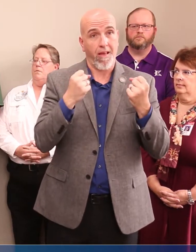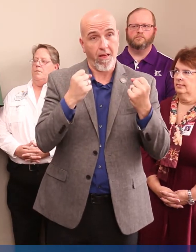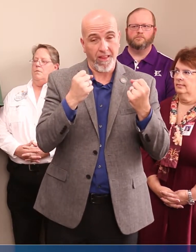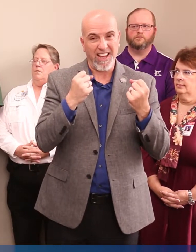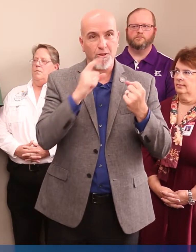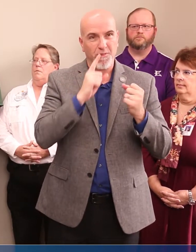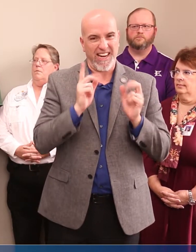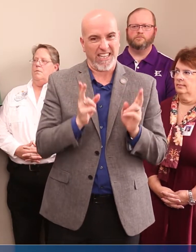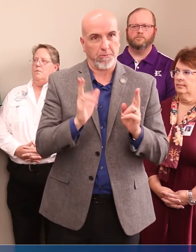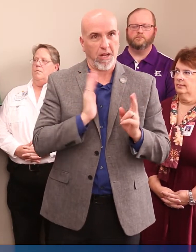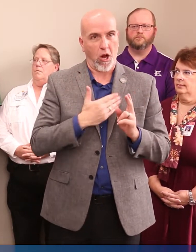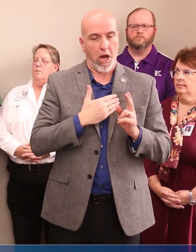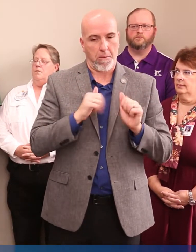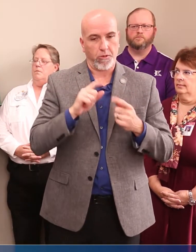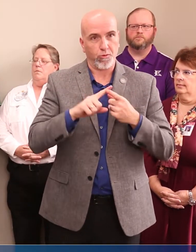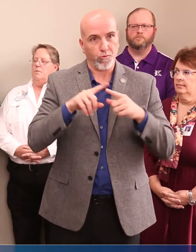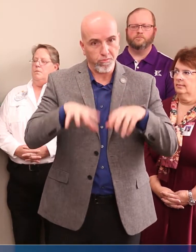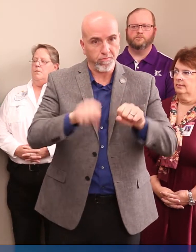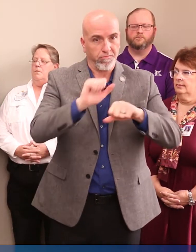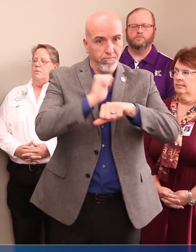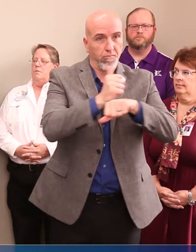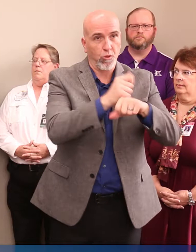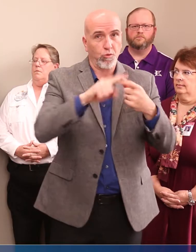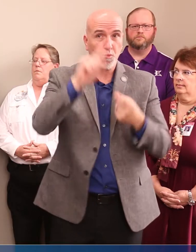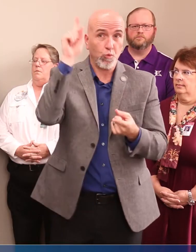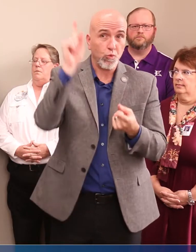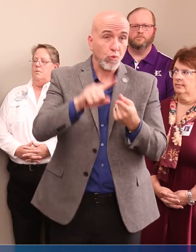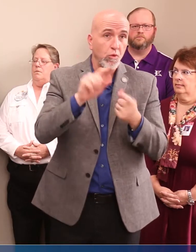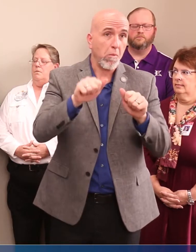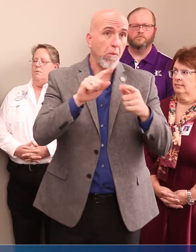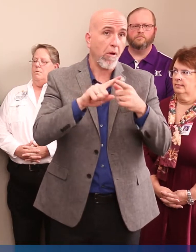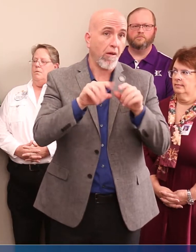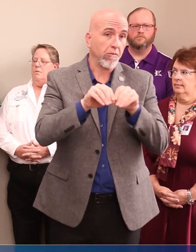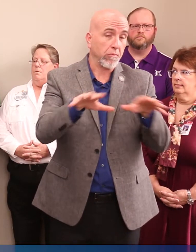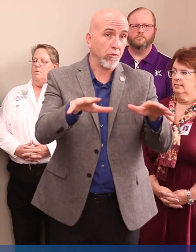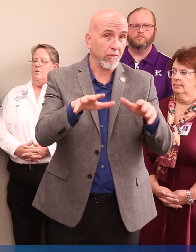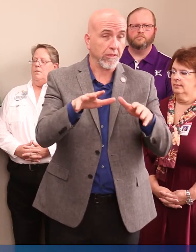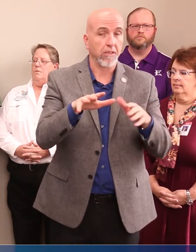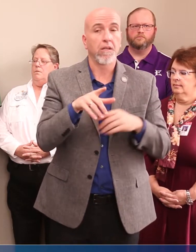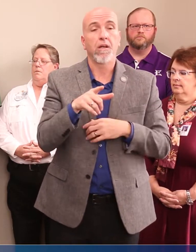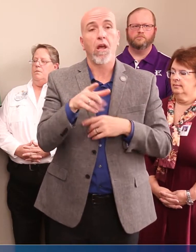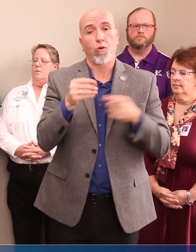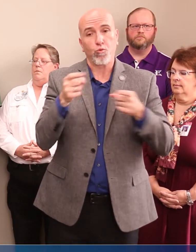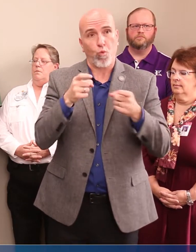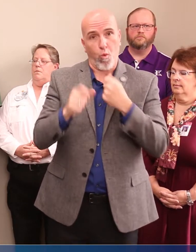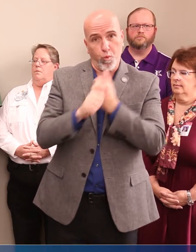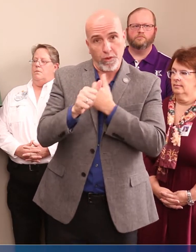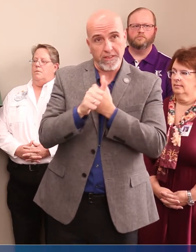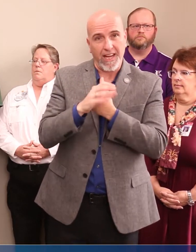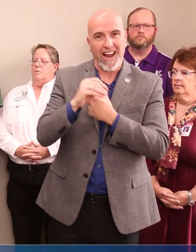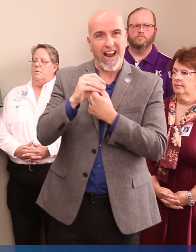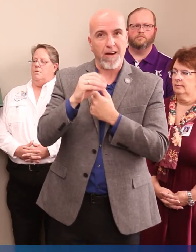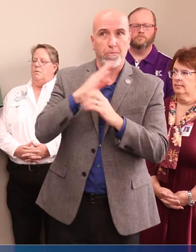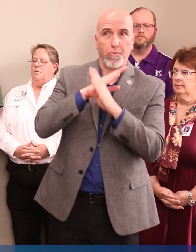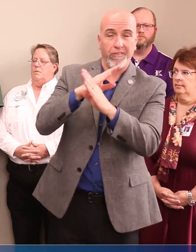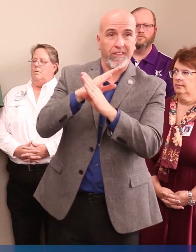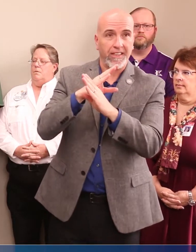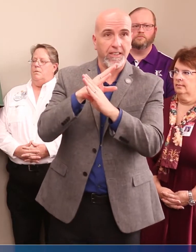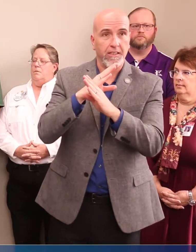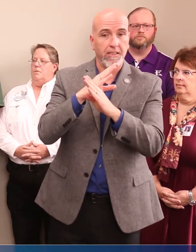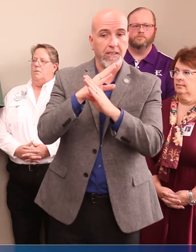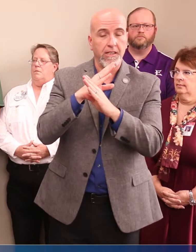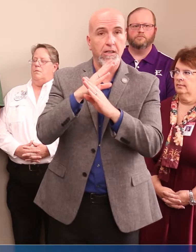our ability to take measures to reduce the possibility of exposure to the disease, control the risk, prevent the